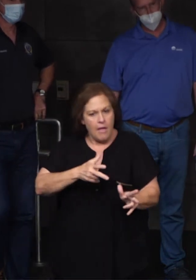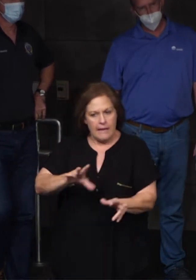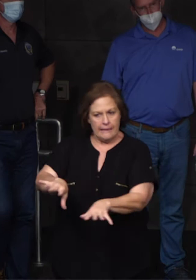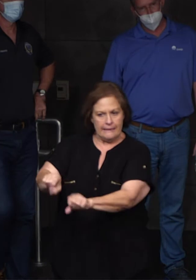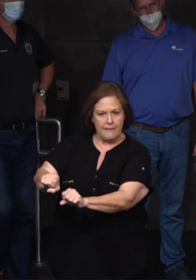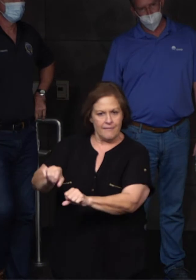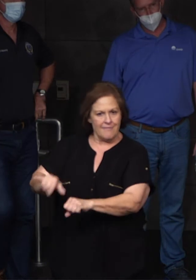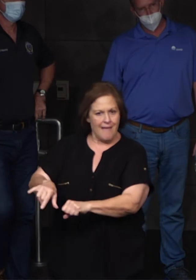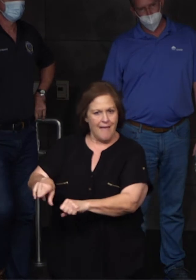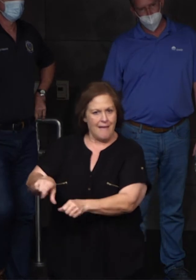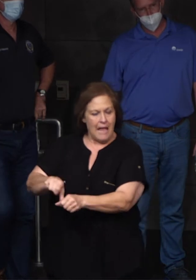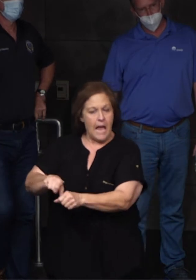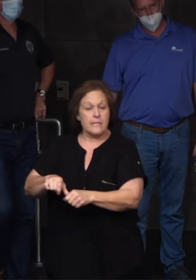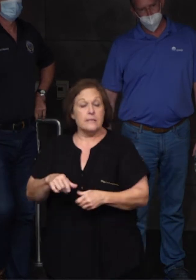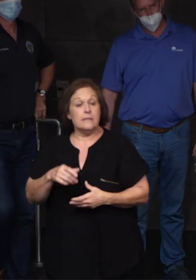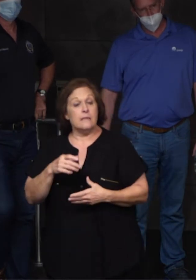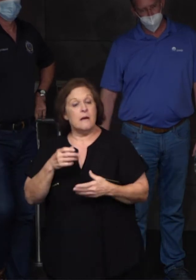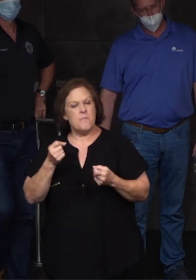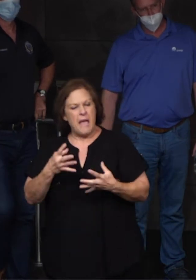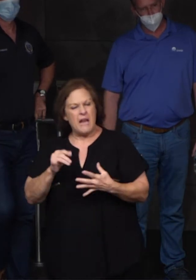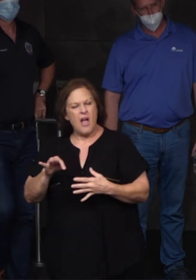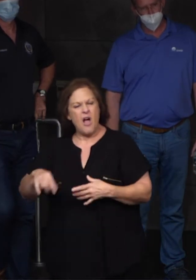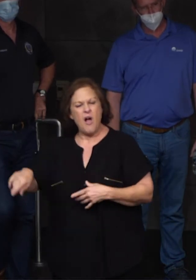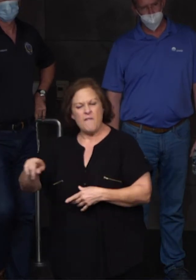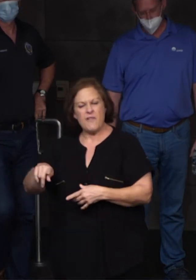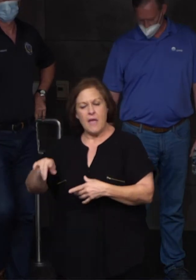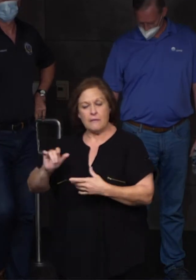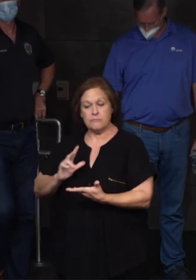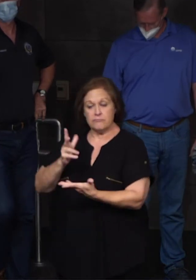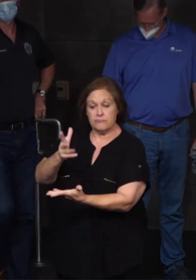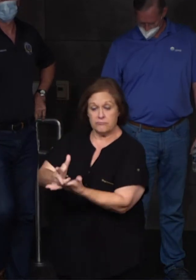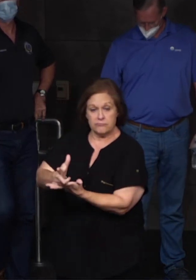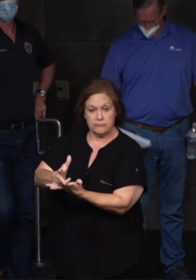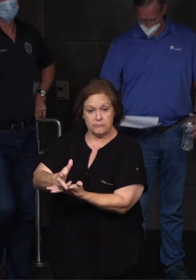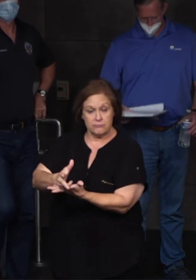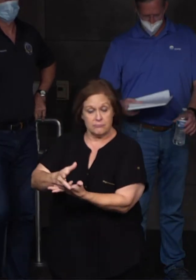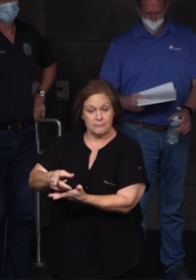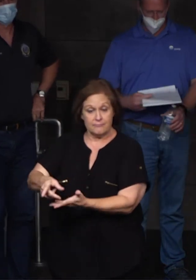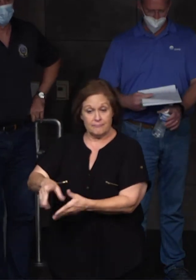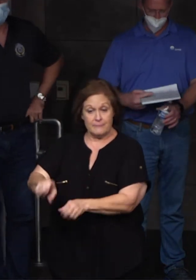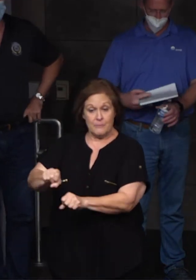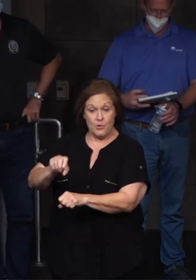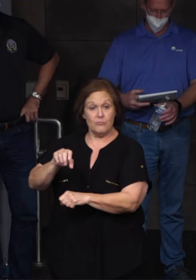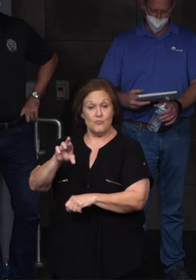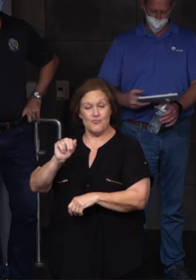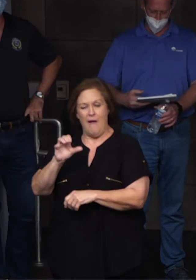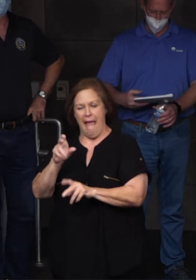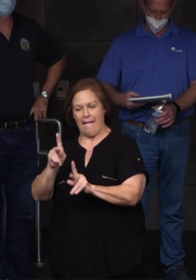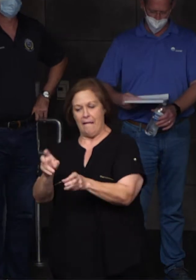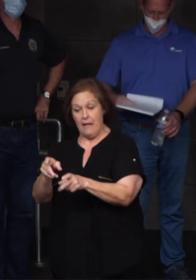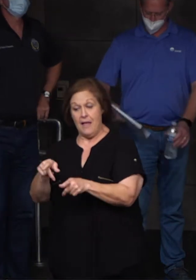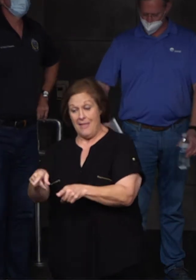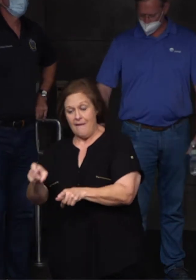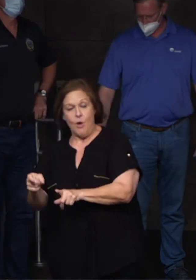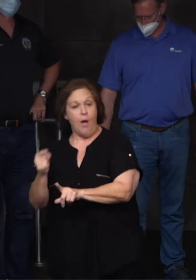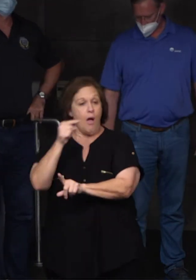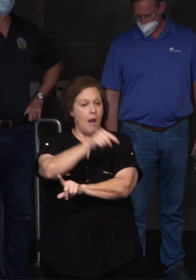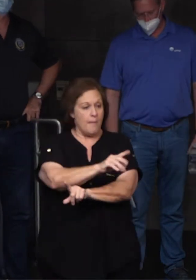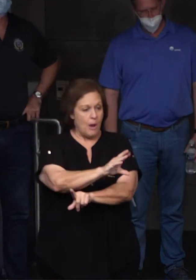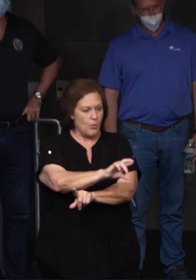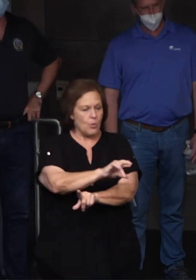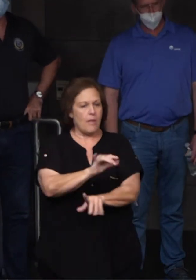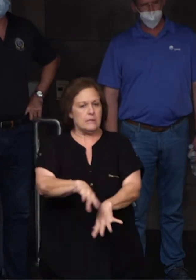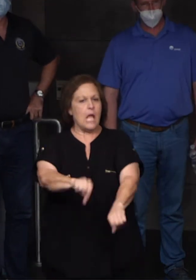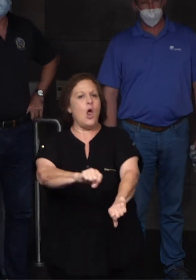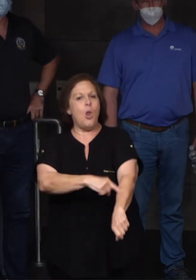where my understanding is many of the racks, they would pick up gas in Kenner. They're having to go to Baton Rouge, and their wait time is longer. And so